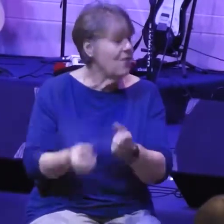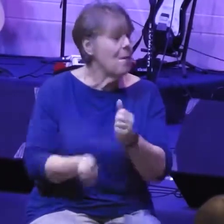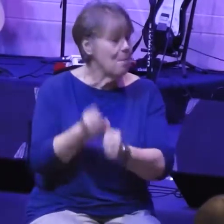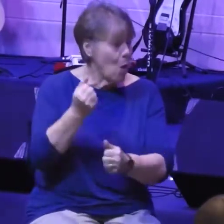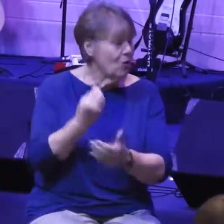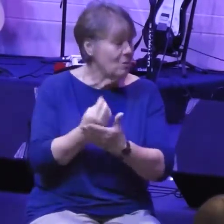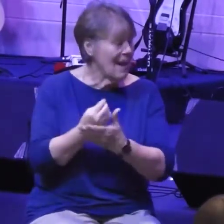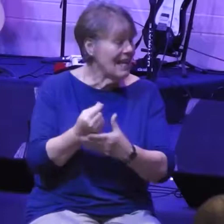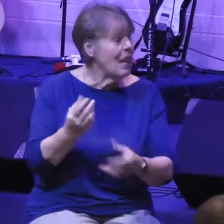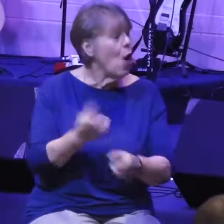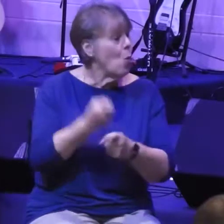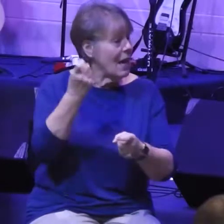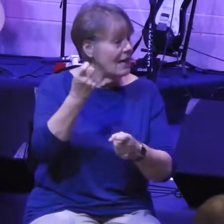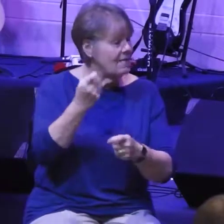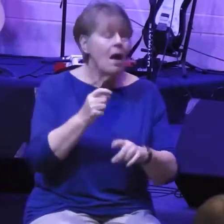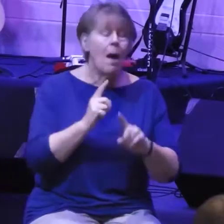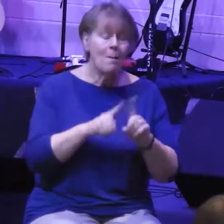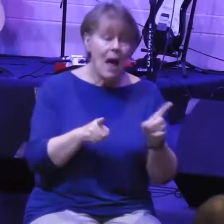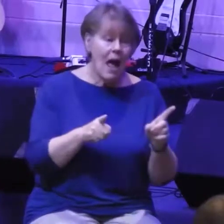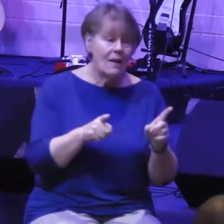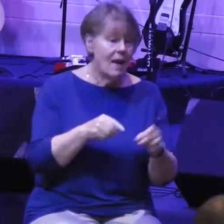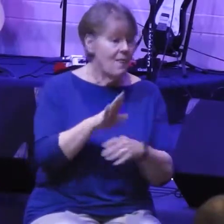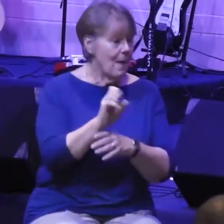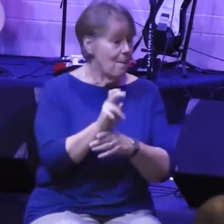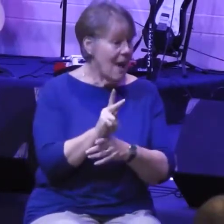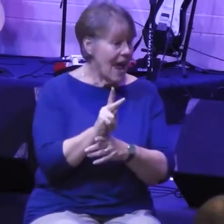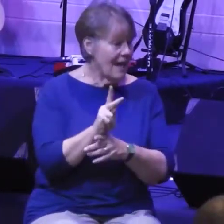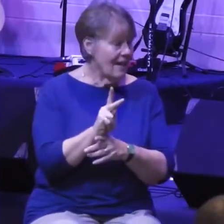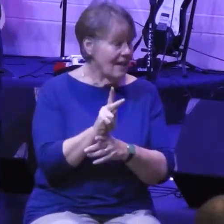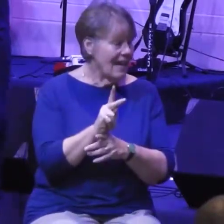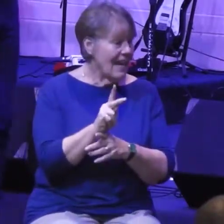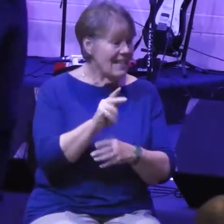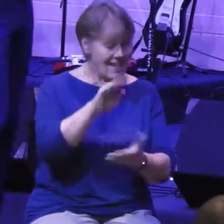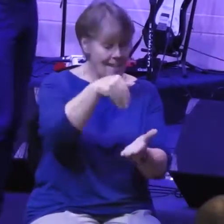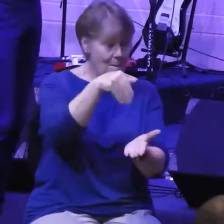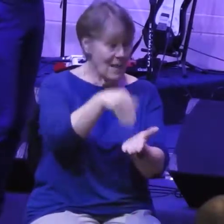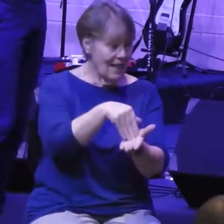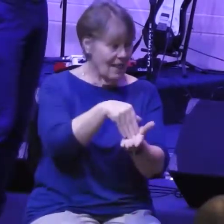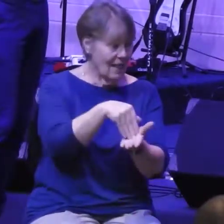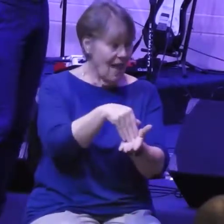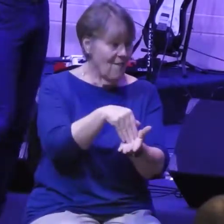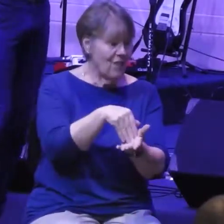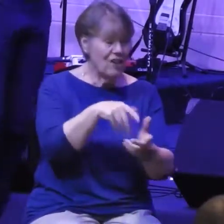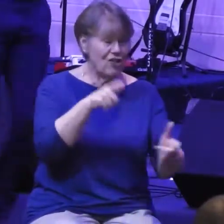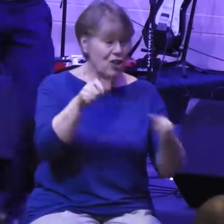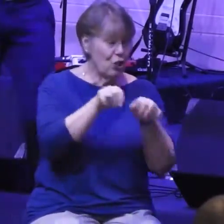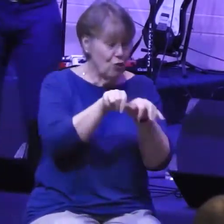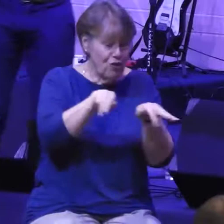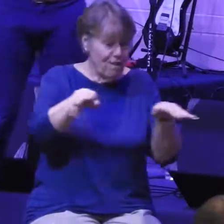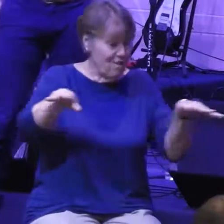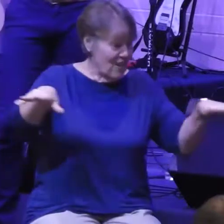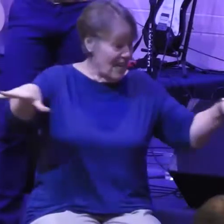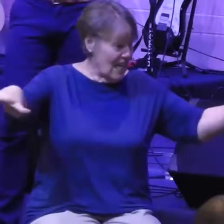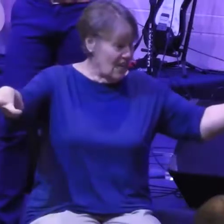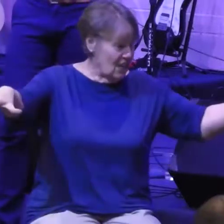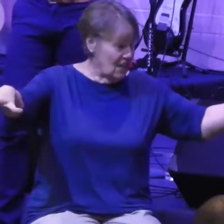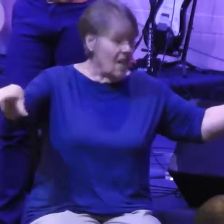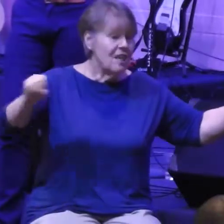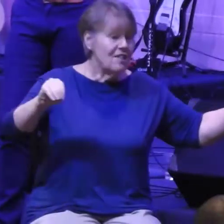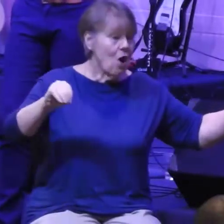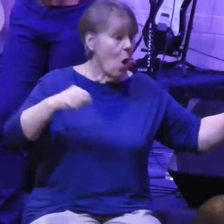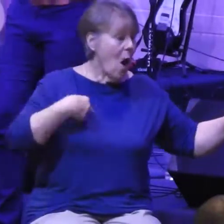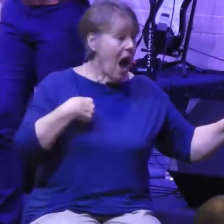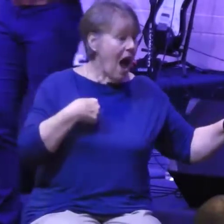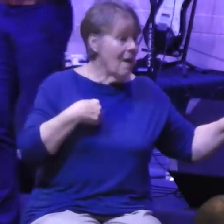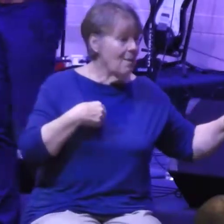The bank's in the middle of a huge field, so I'm running along, and there's all of the other team that's trying